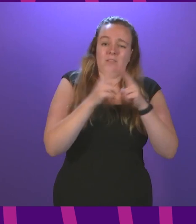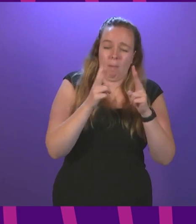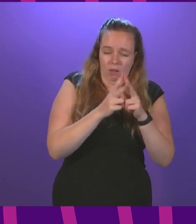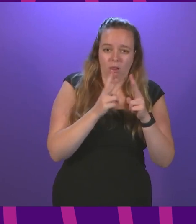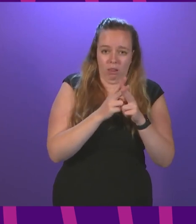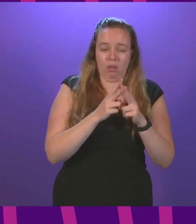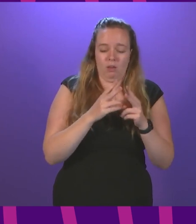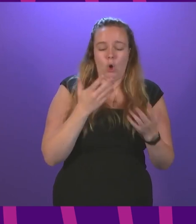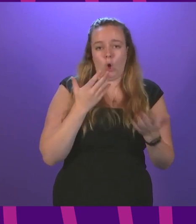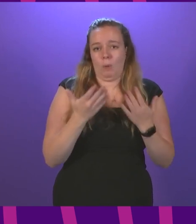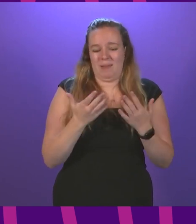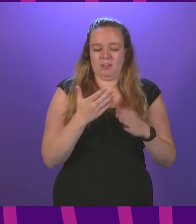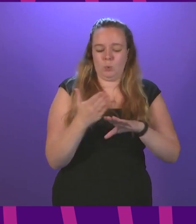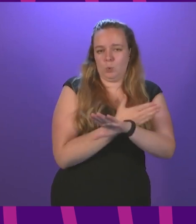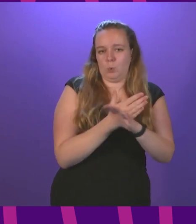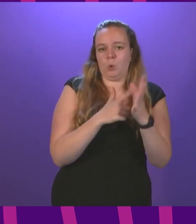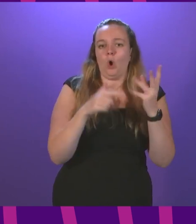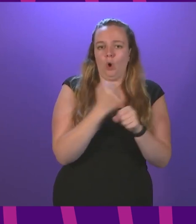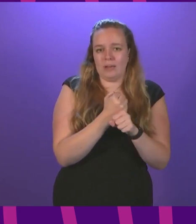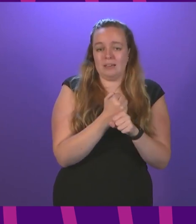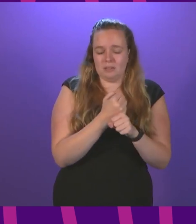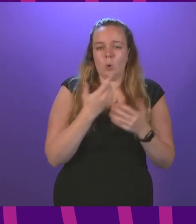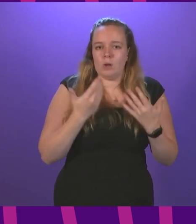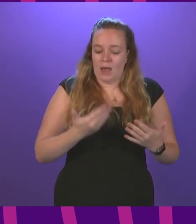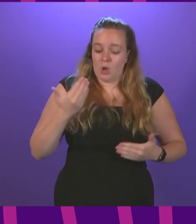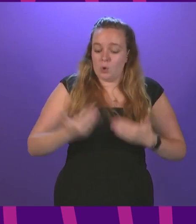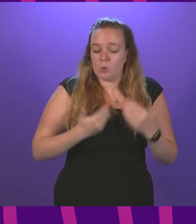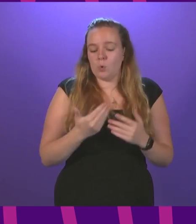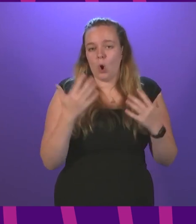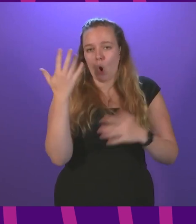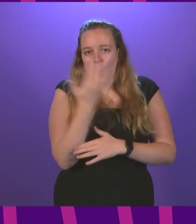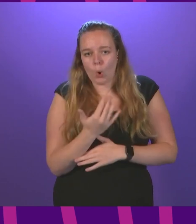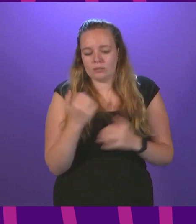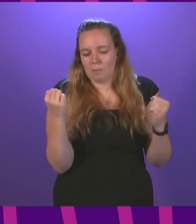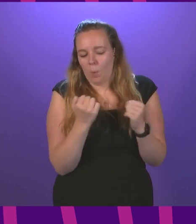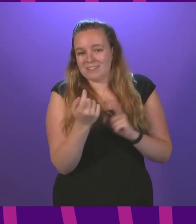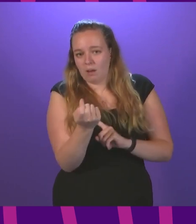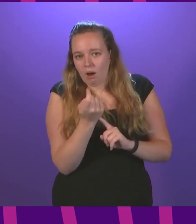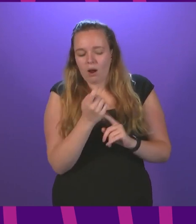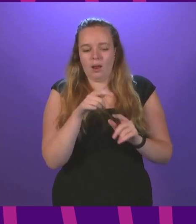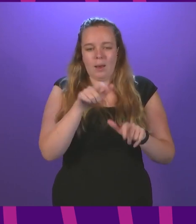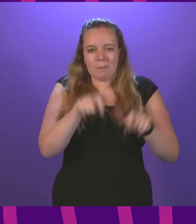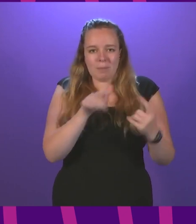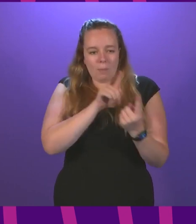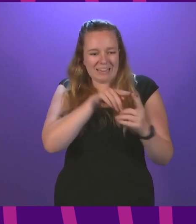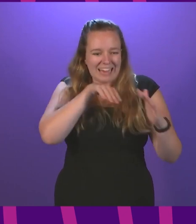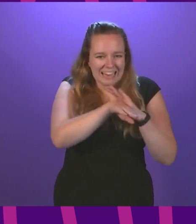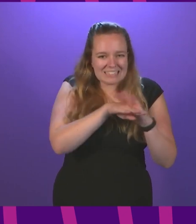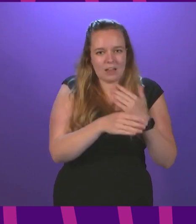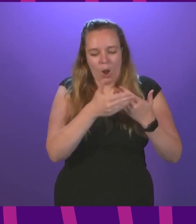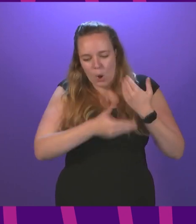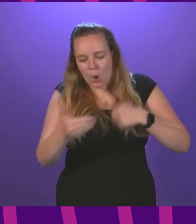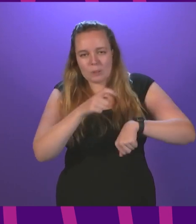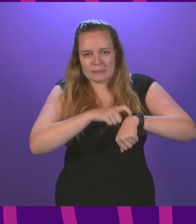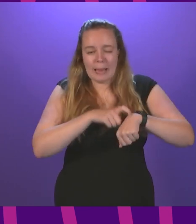than they were in early August. And so, as we move further into autumn and winter, and people meet indoors for longer periods of time,